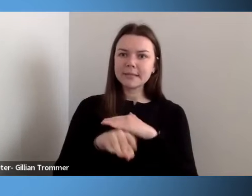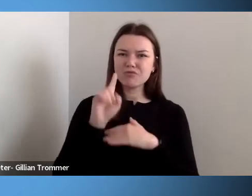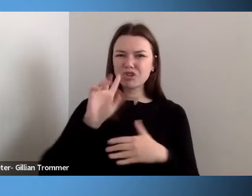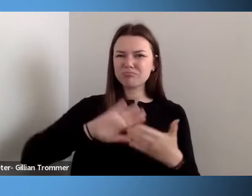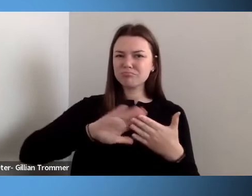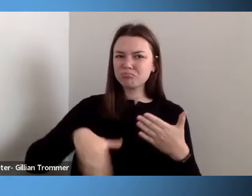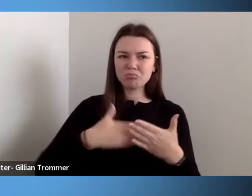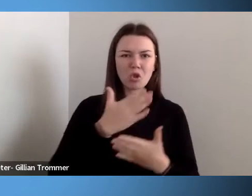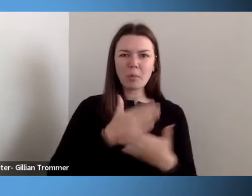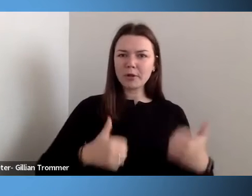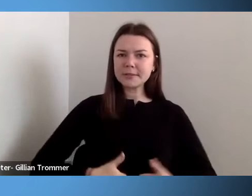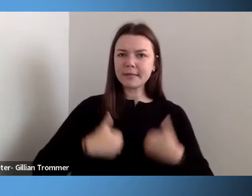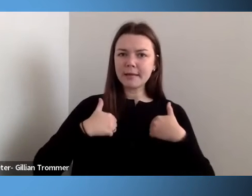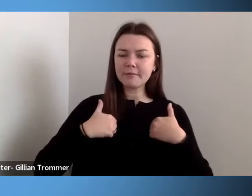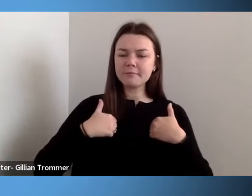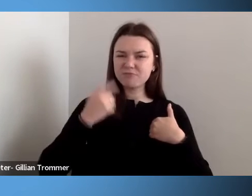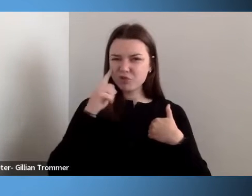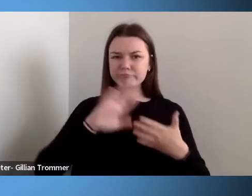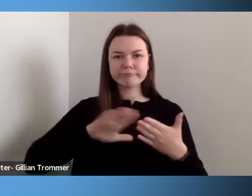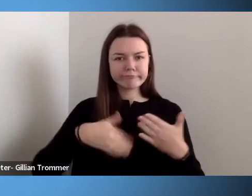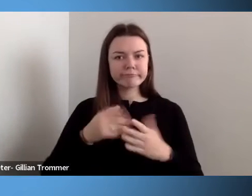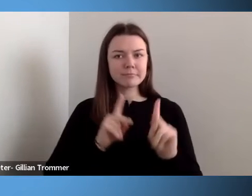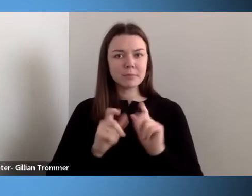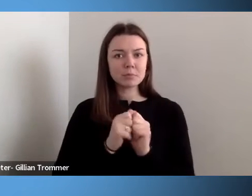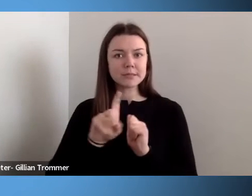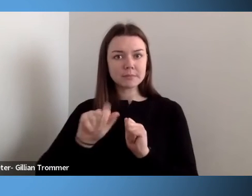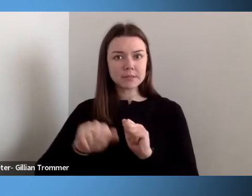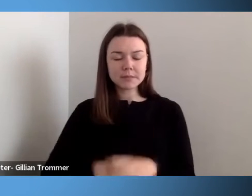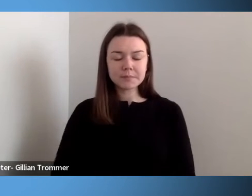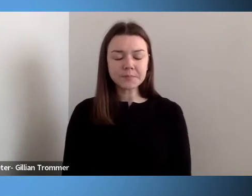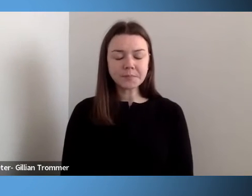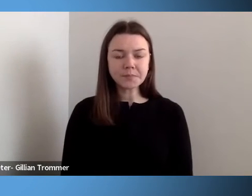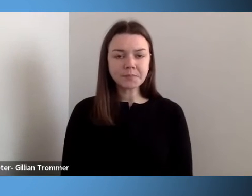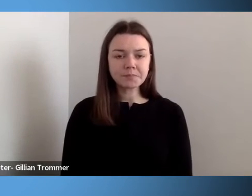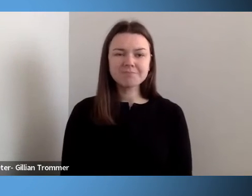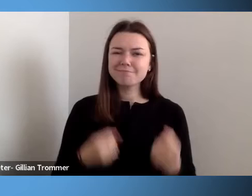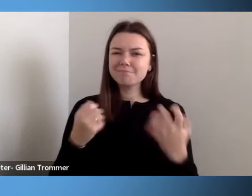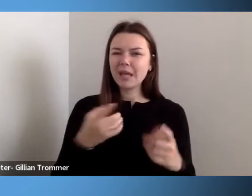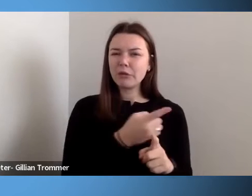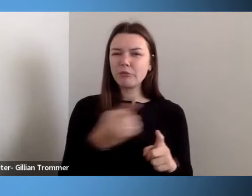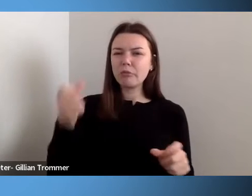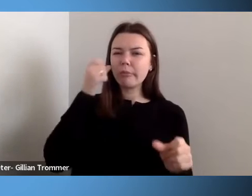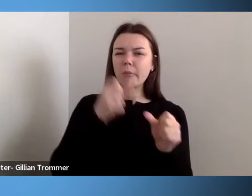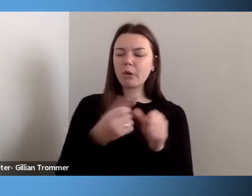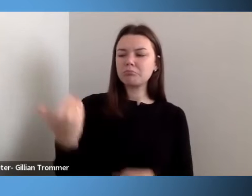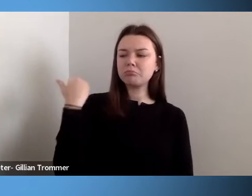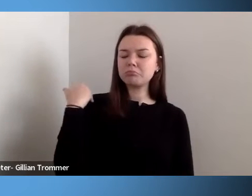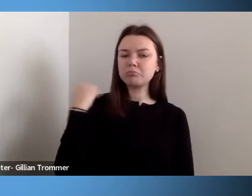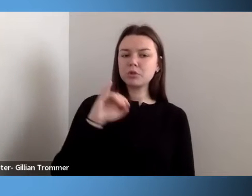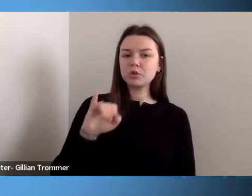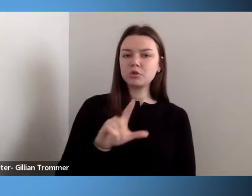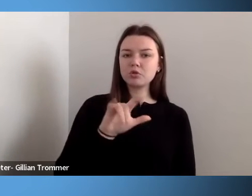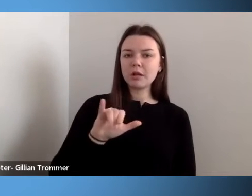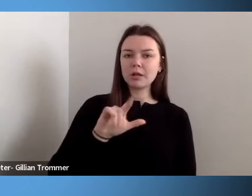disabilities. Inclusion As many of you may recall, on July 26, 1990, President